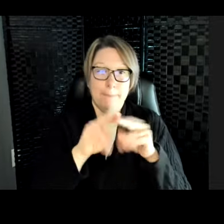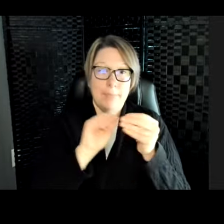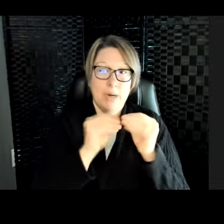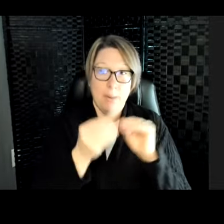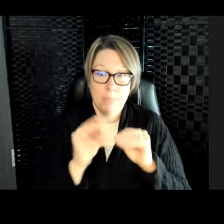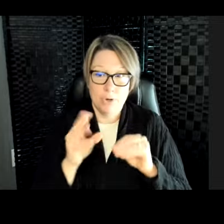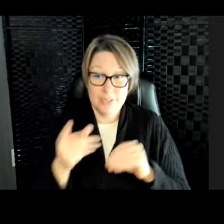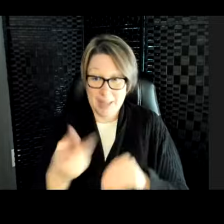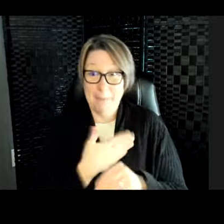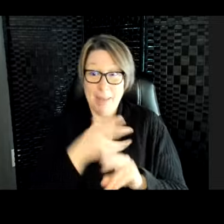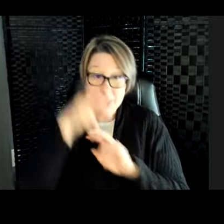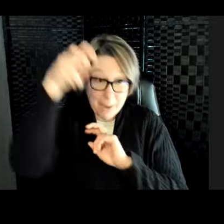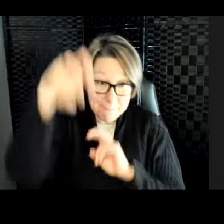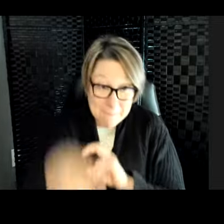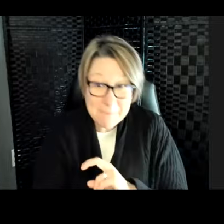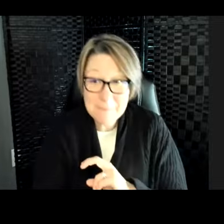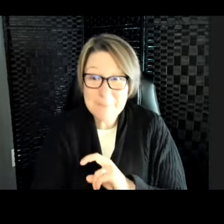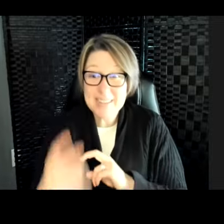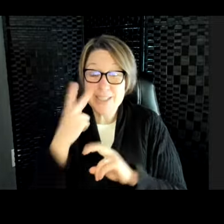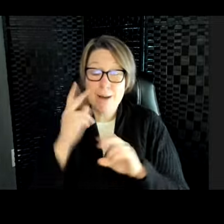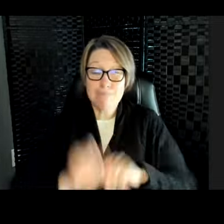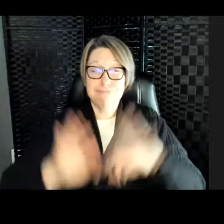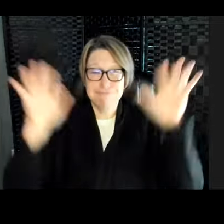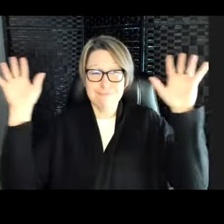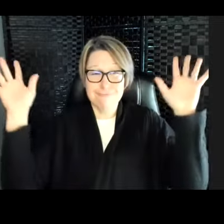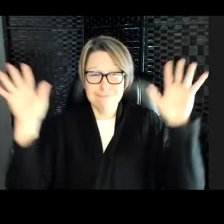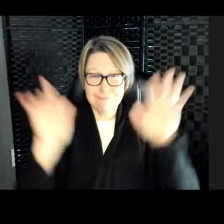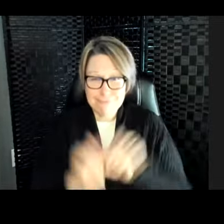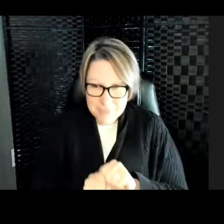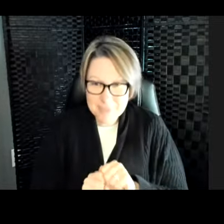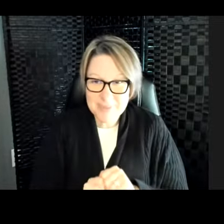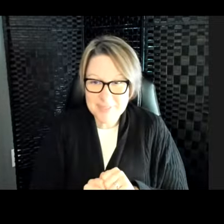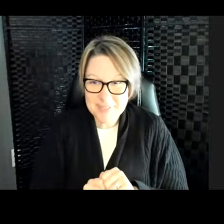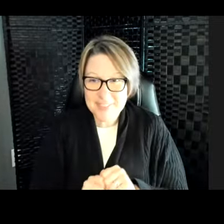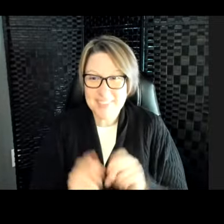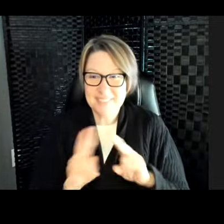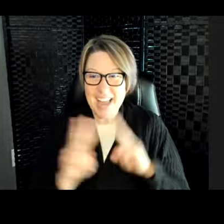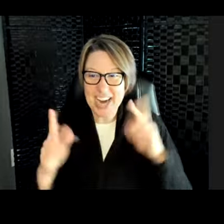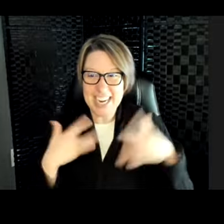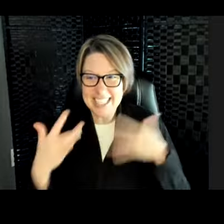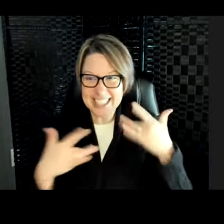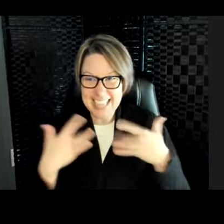baby jumping. Oh, look, big splash. Very exciting. I'm glad we got to see that.